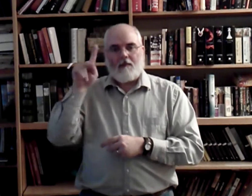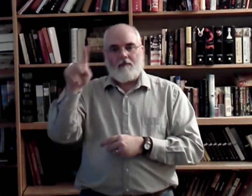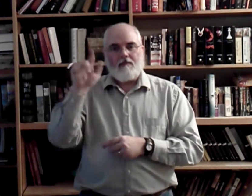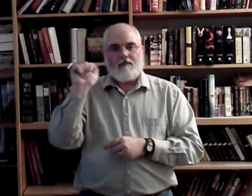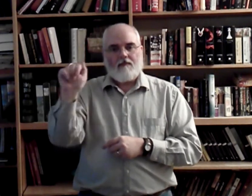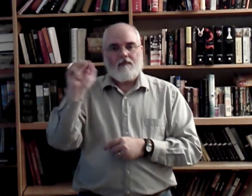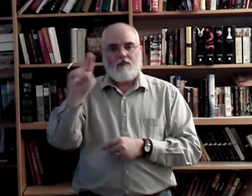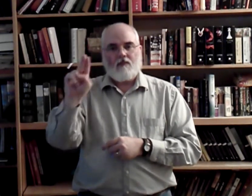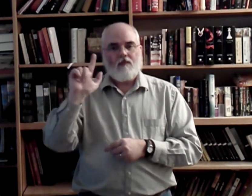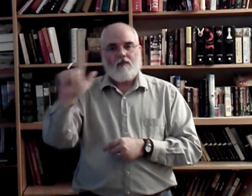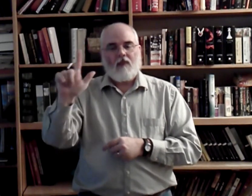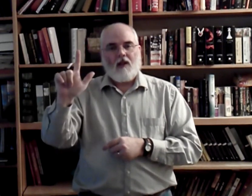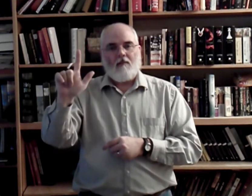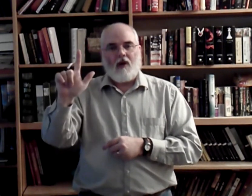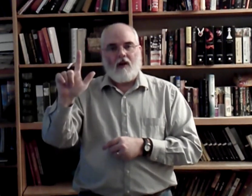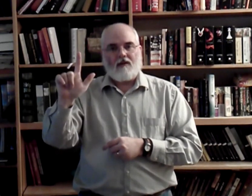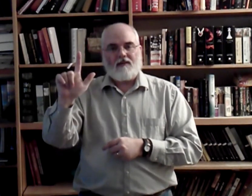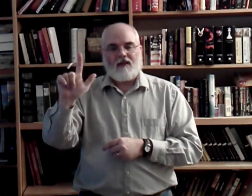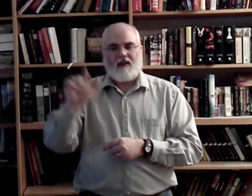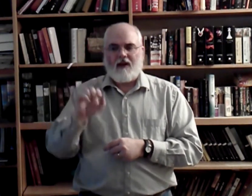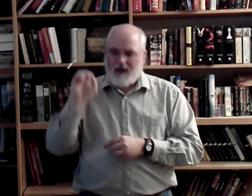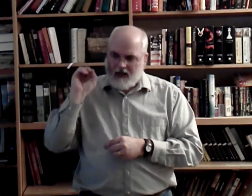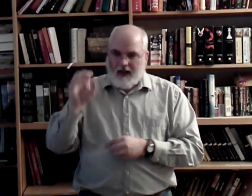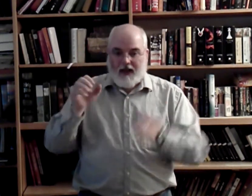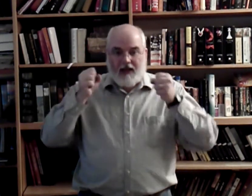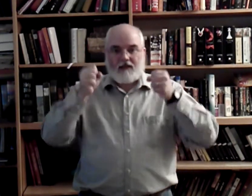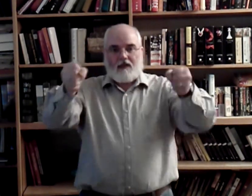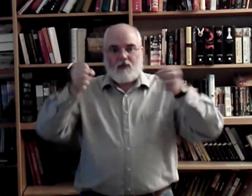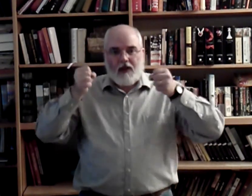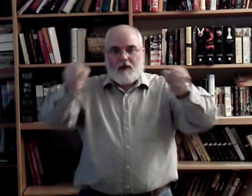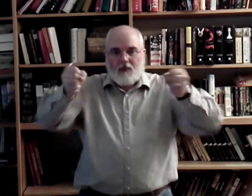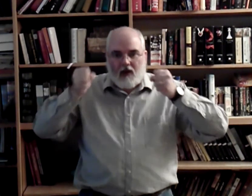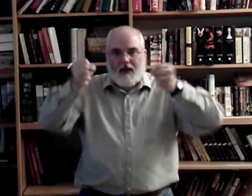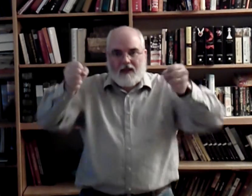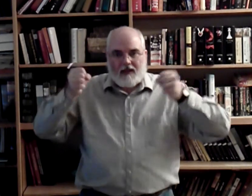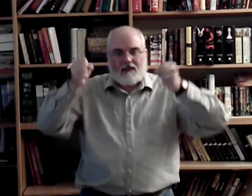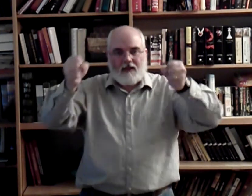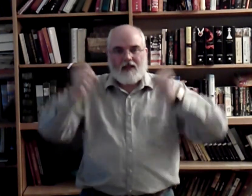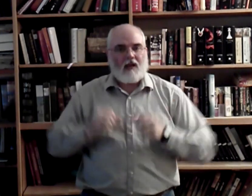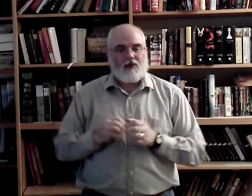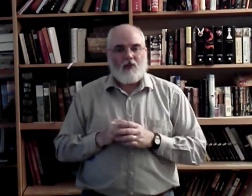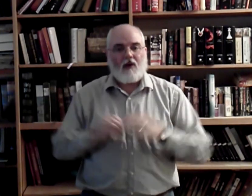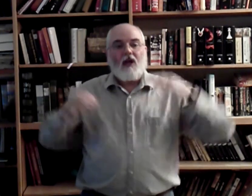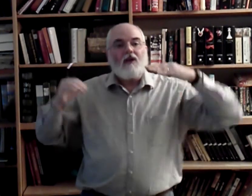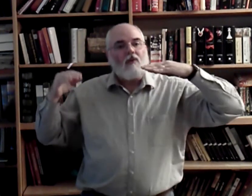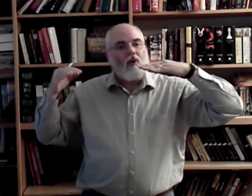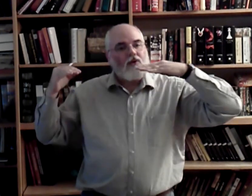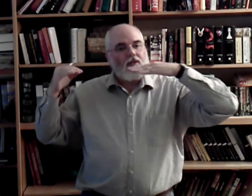Paul, all right? Again, it's like reading a book like this. That's not what you want. You want your